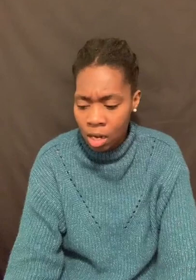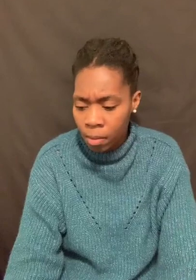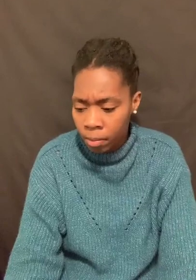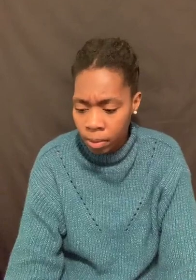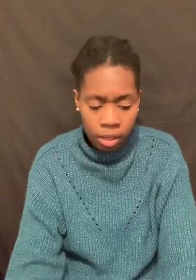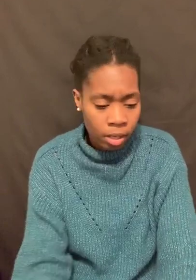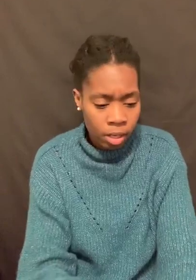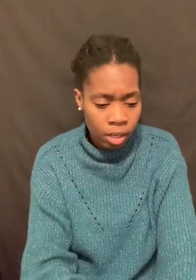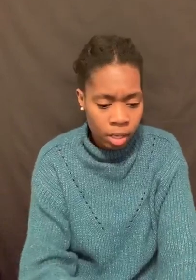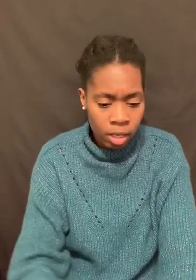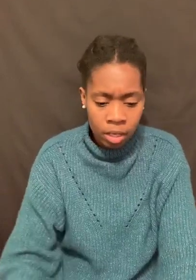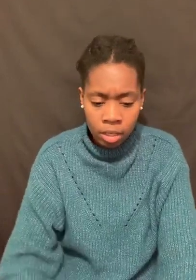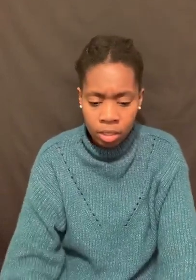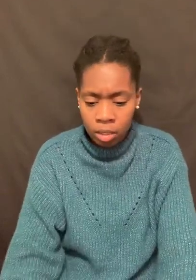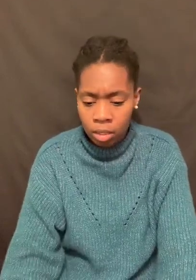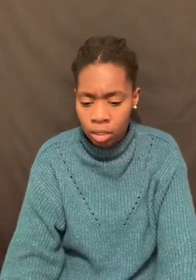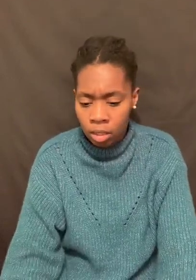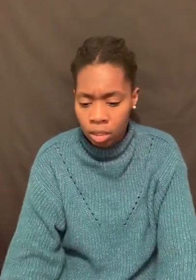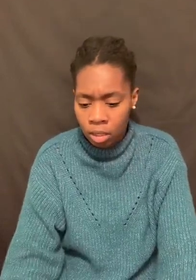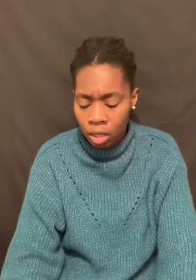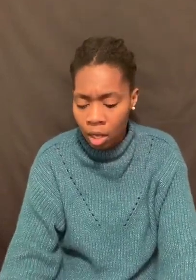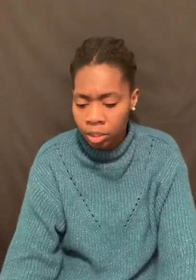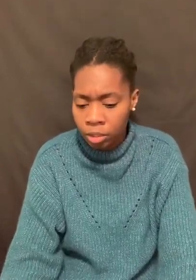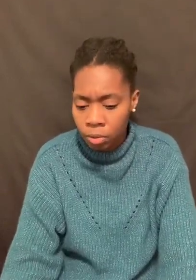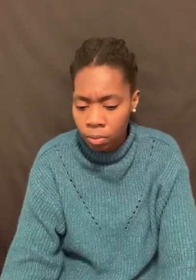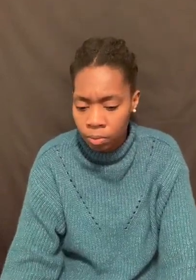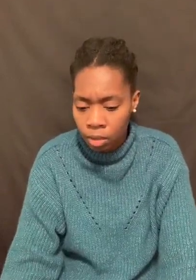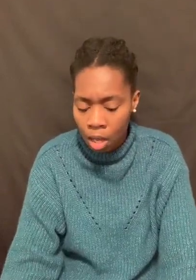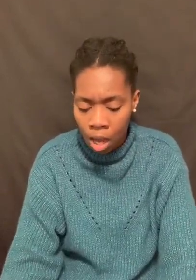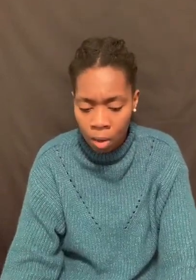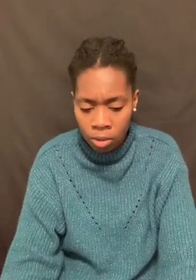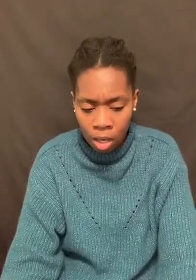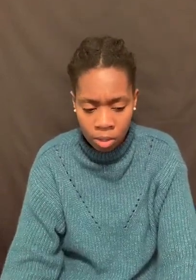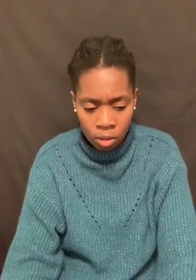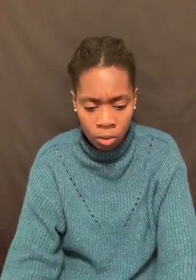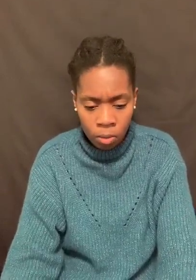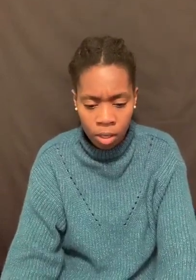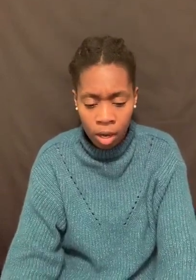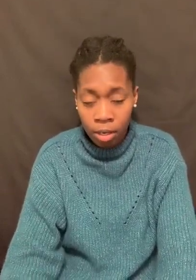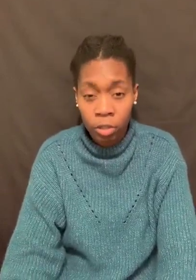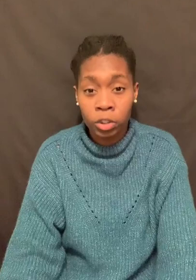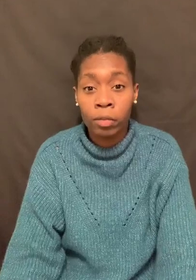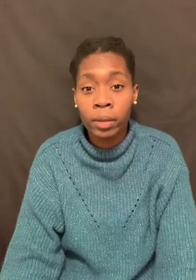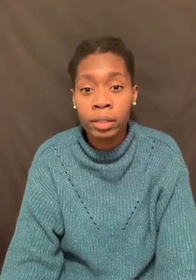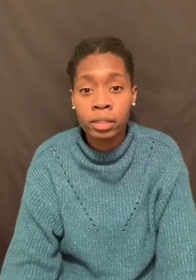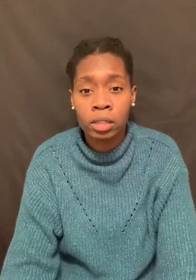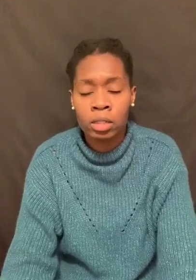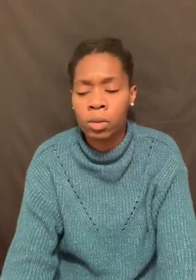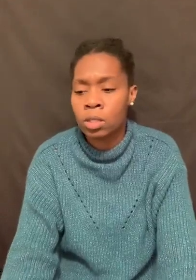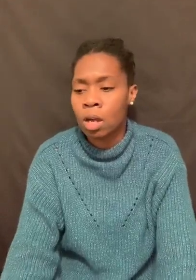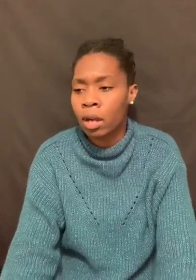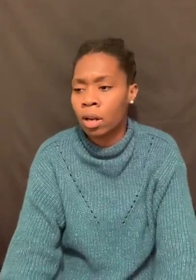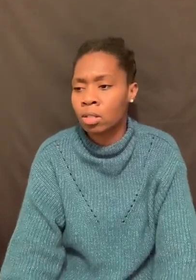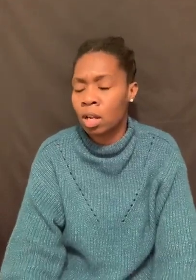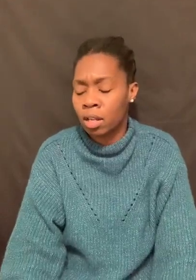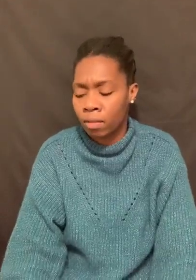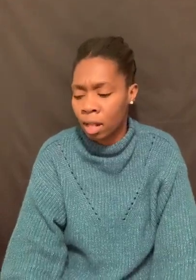And I remember in college, too. I was talking to one girl. I didn't know she was just a witness until we was talking. I was trying to